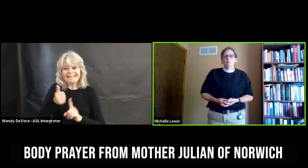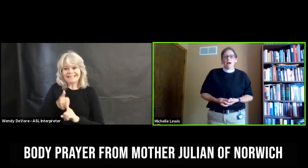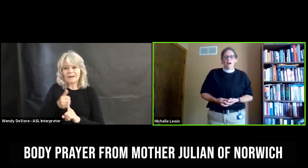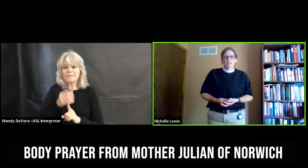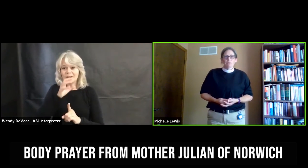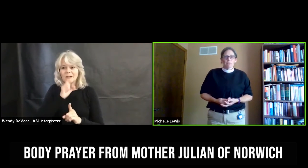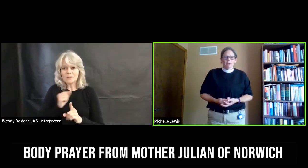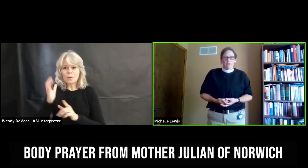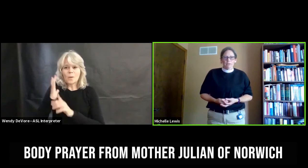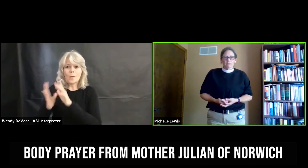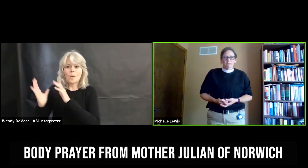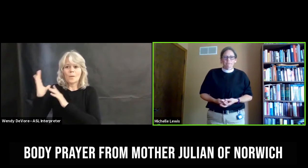body prayer